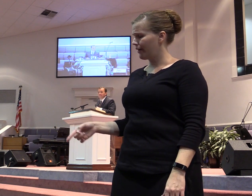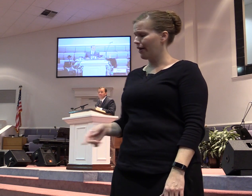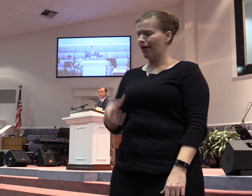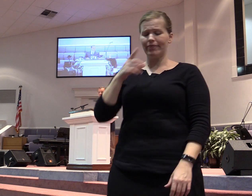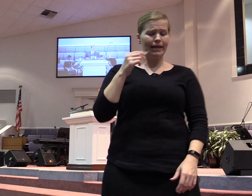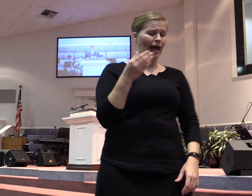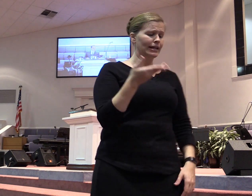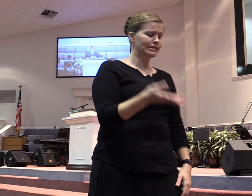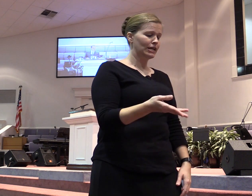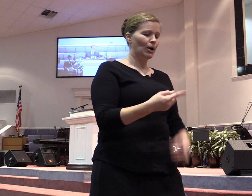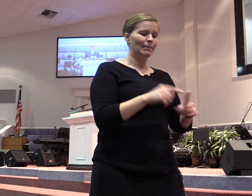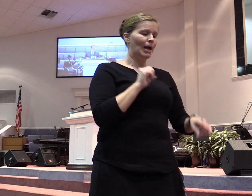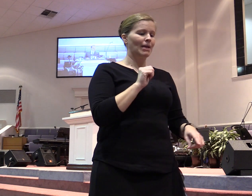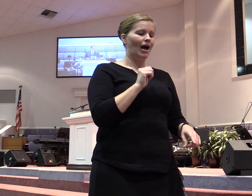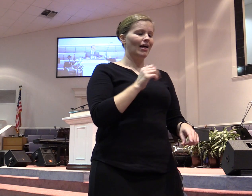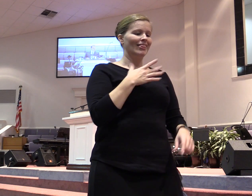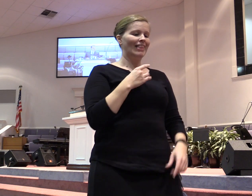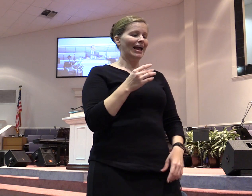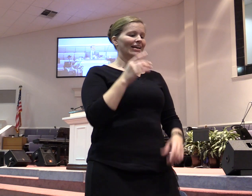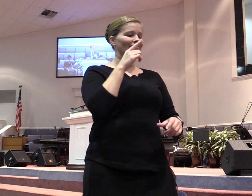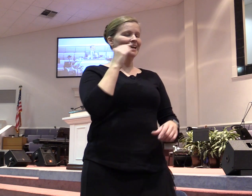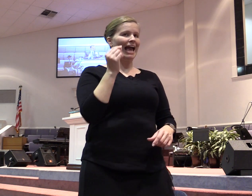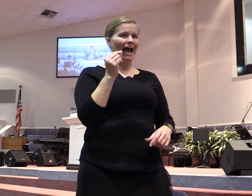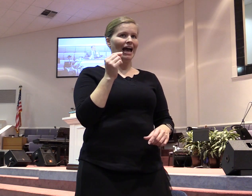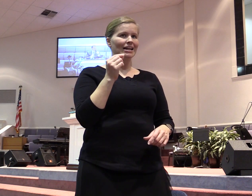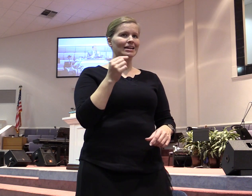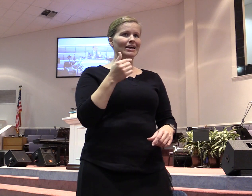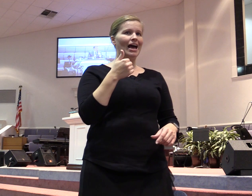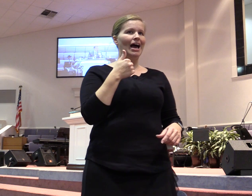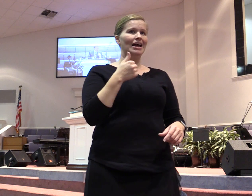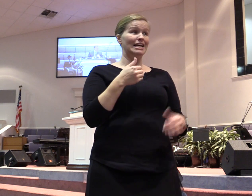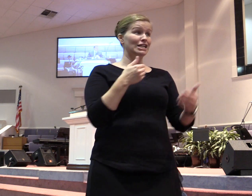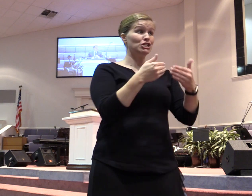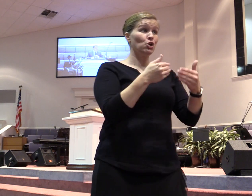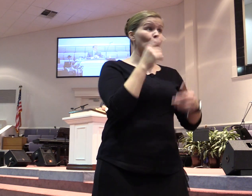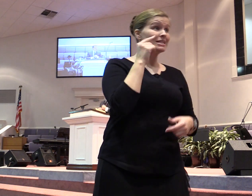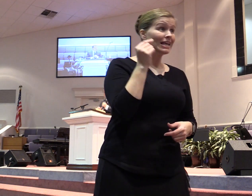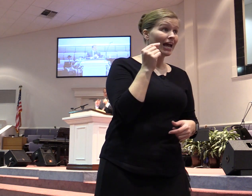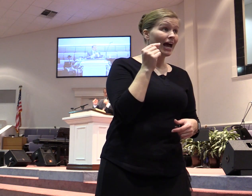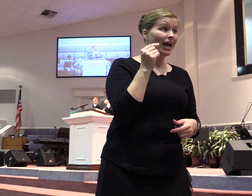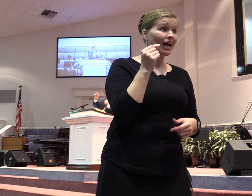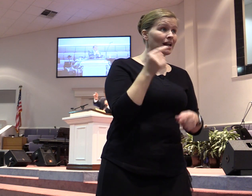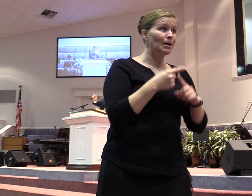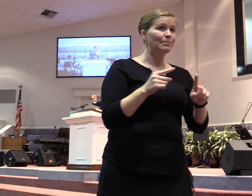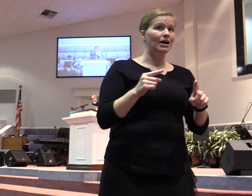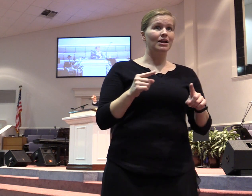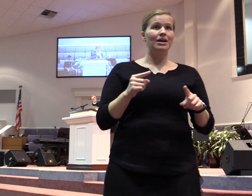Yep. That's good. Now he's closer to the cat but he's nearer to his wife. Amen.